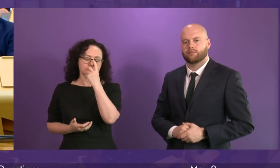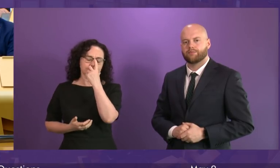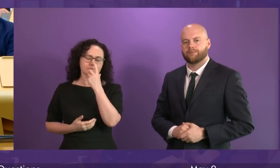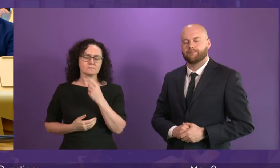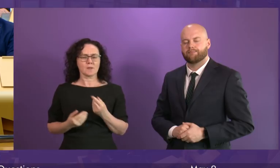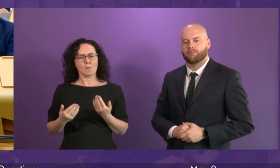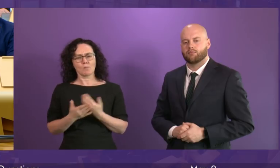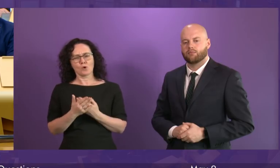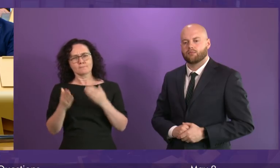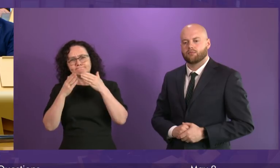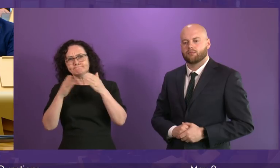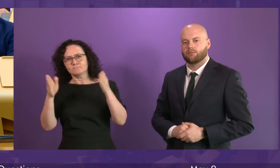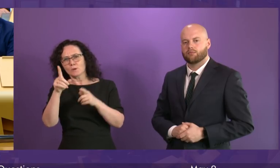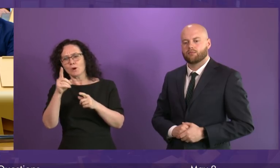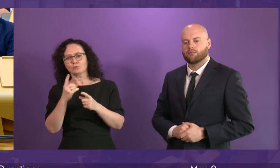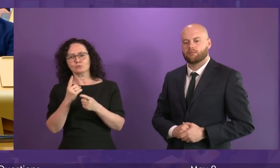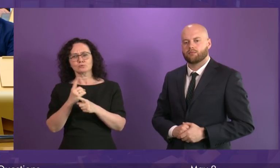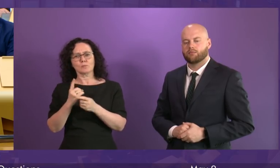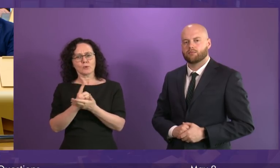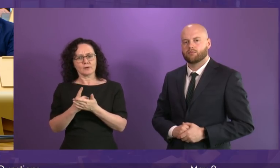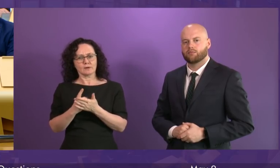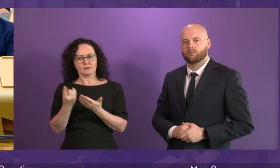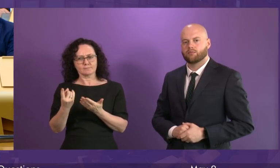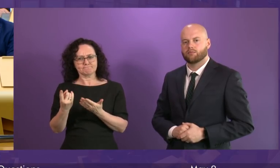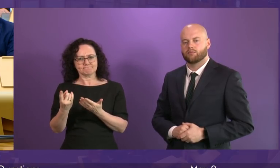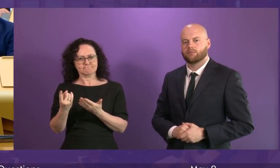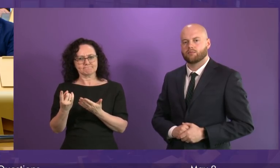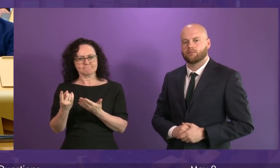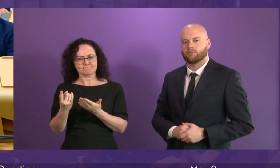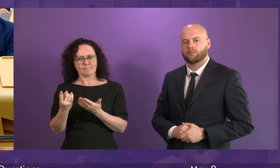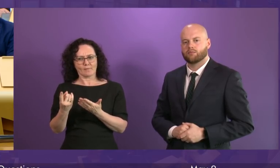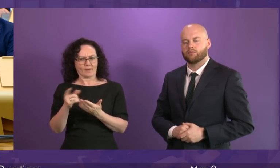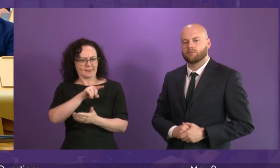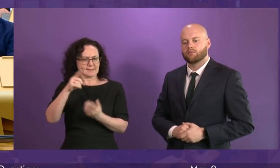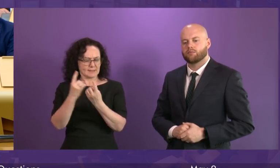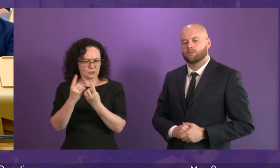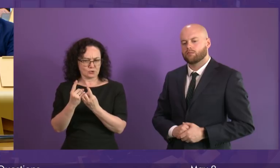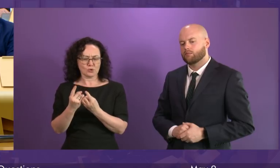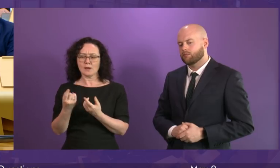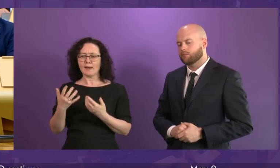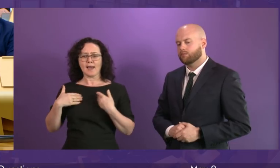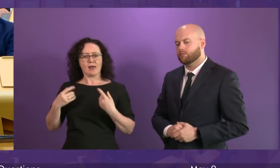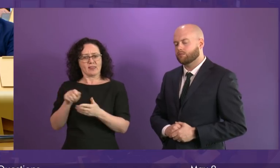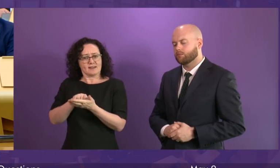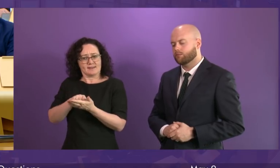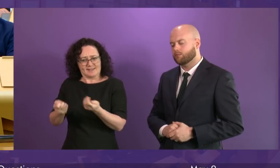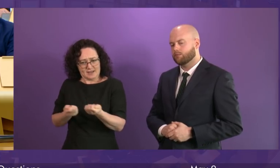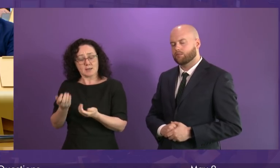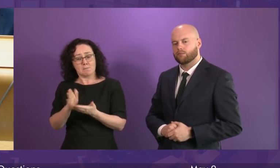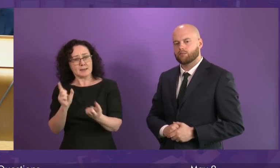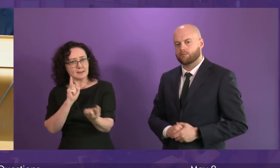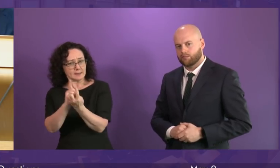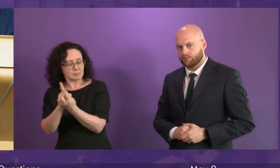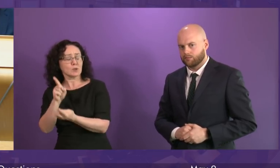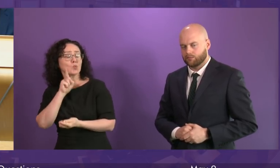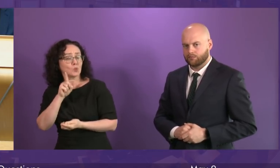generally as Neil Findlay knows the Health Secretary met with a group of women I think that was facilitated or certainly attended by Neil Findlay.